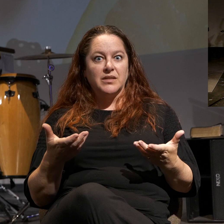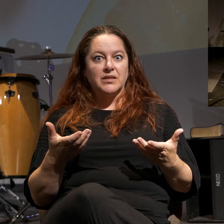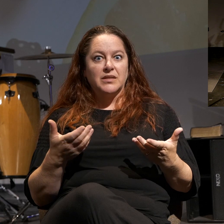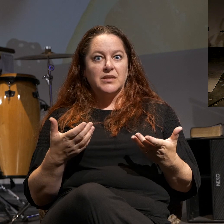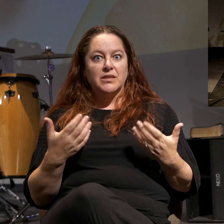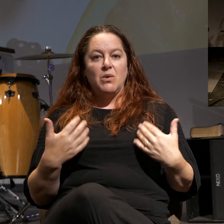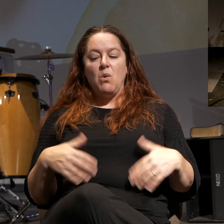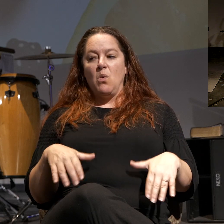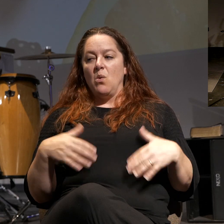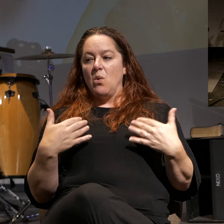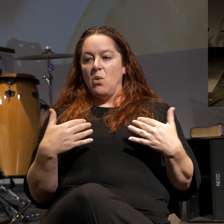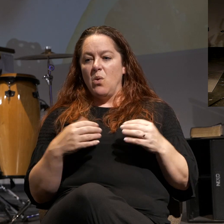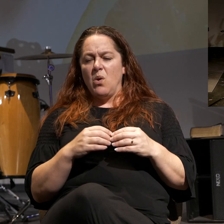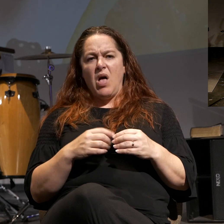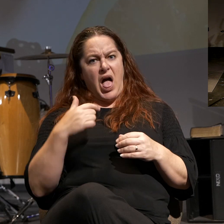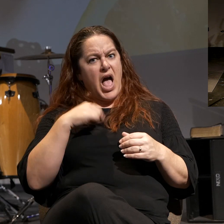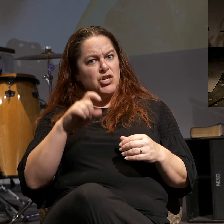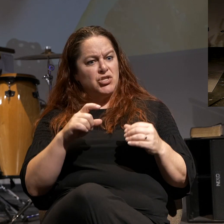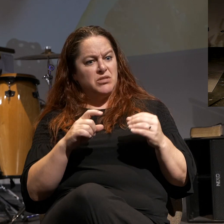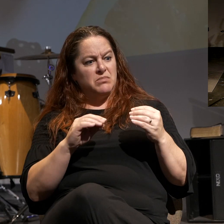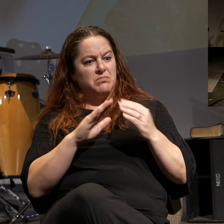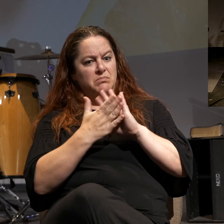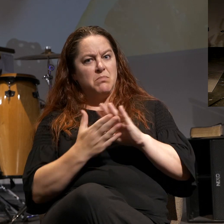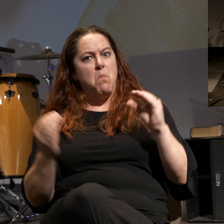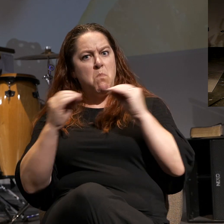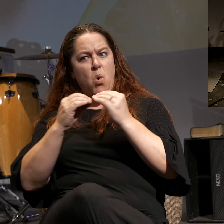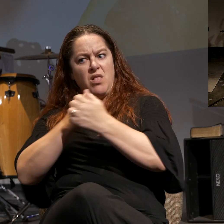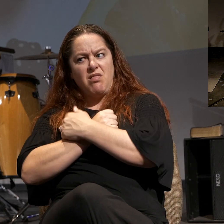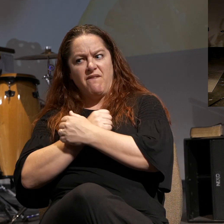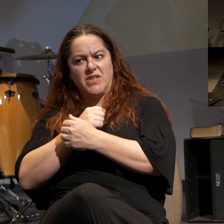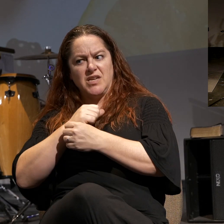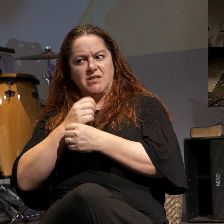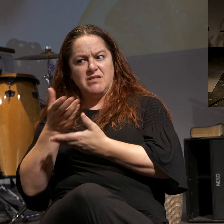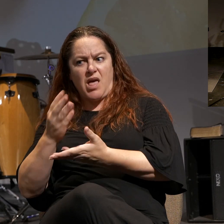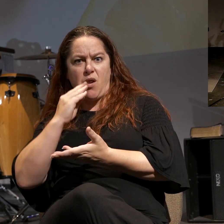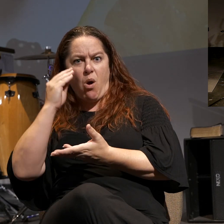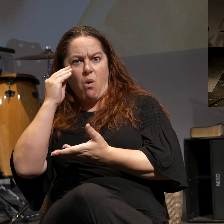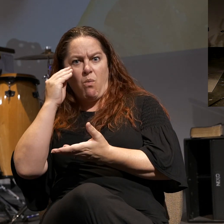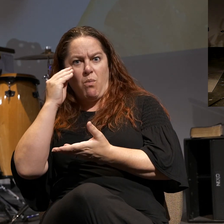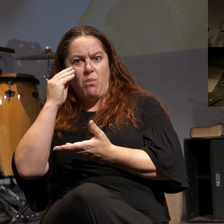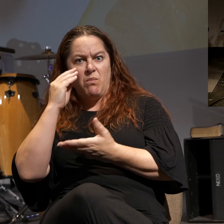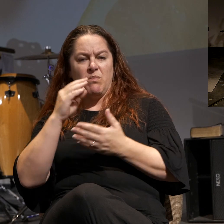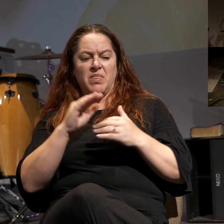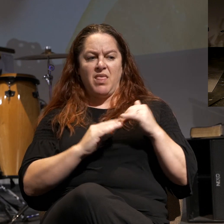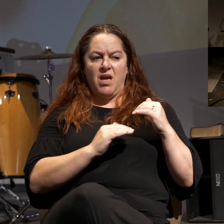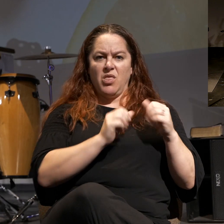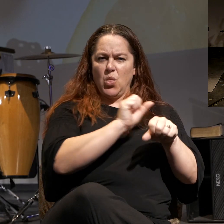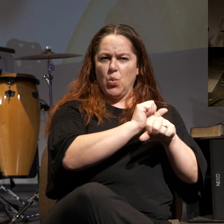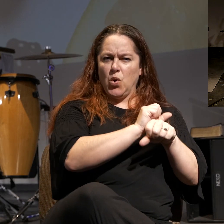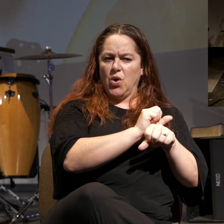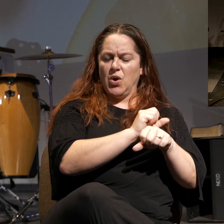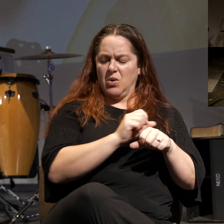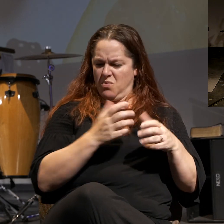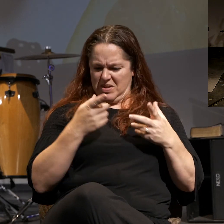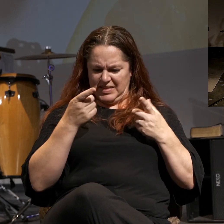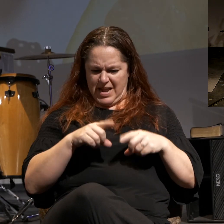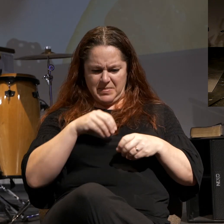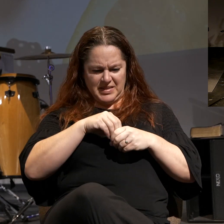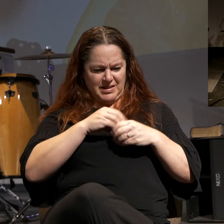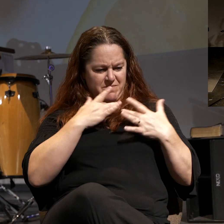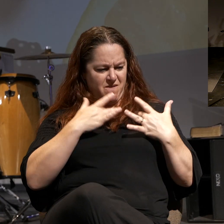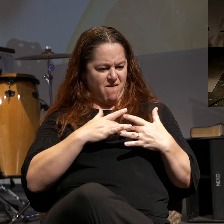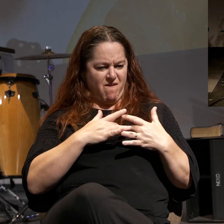I should be even more loving on the home front than I am out in the workplace. What's going on in my heart?